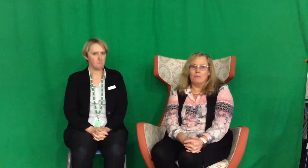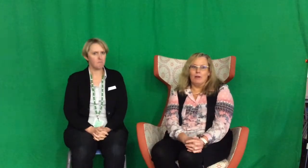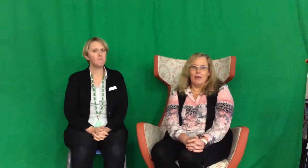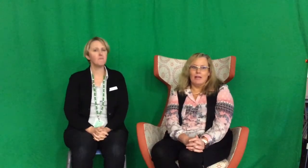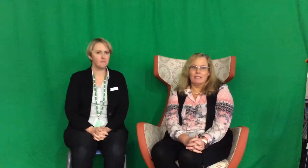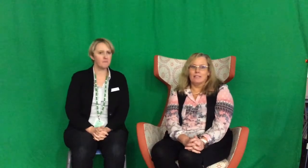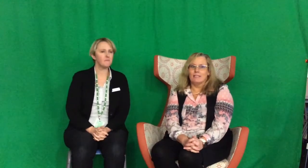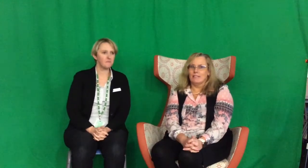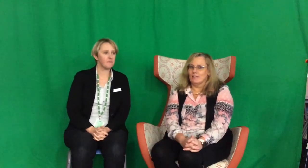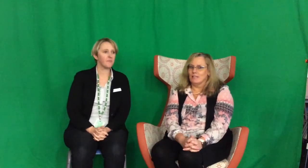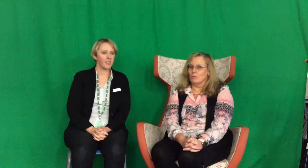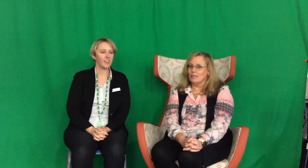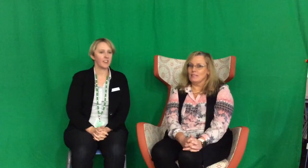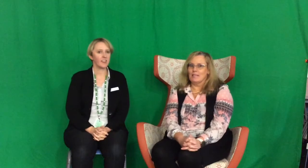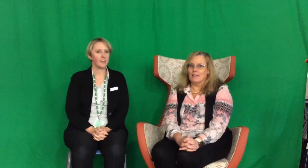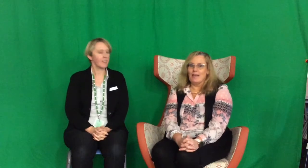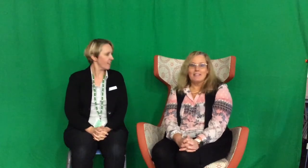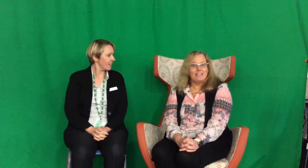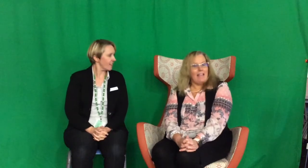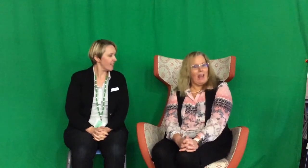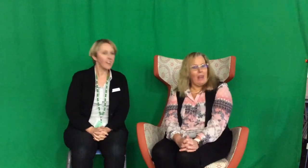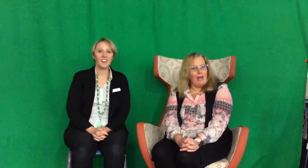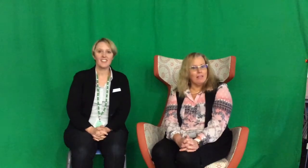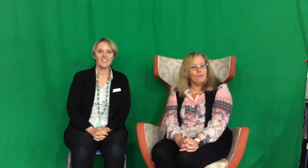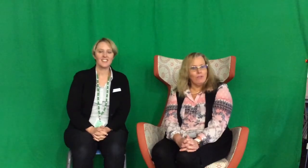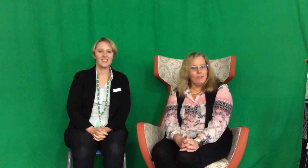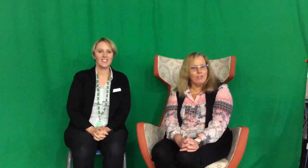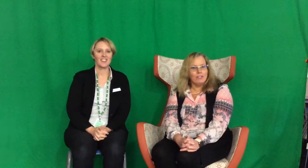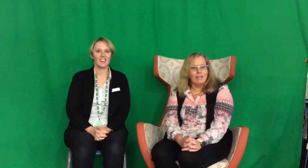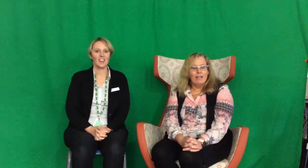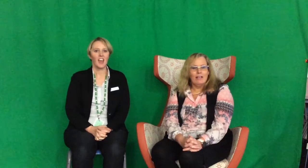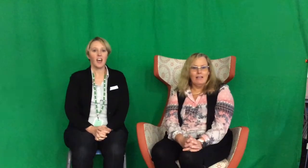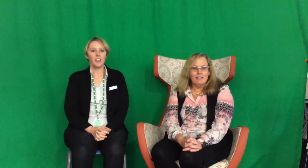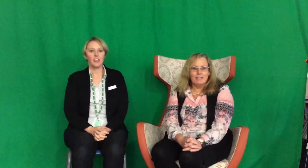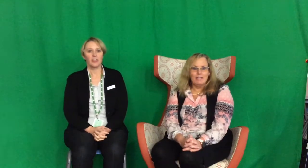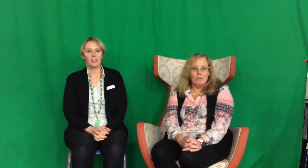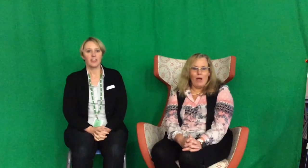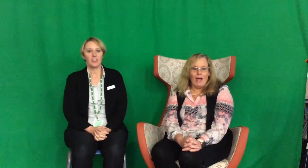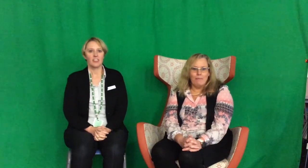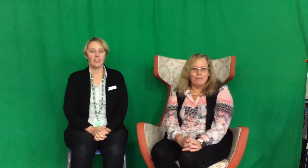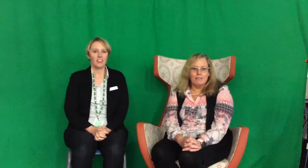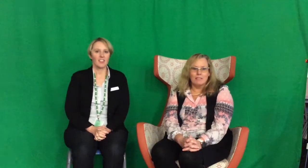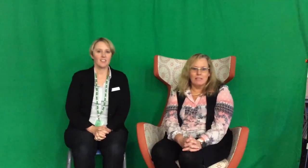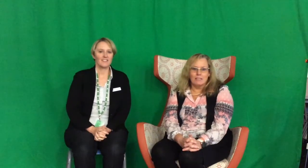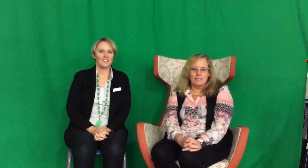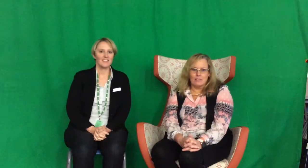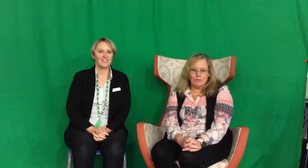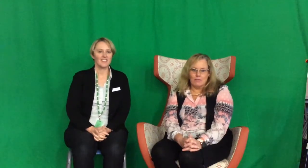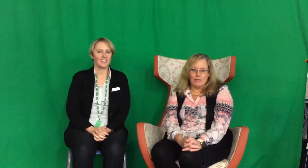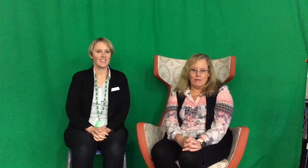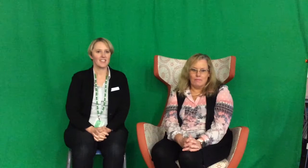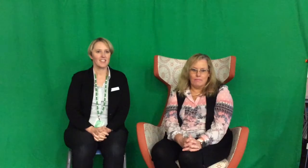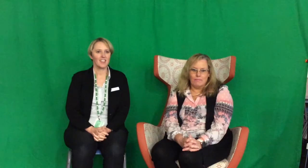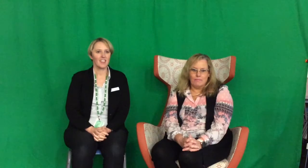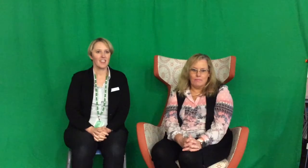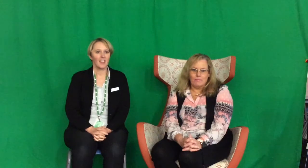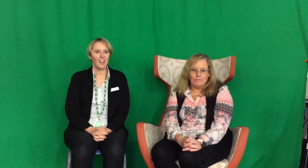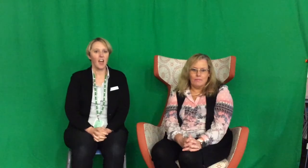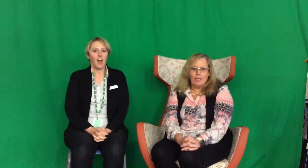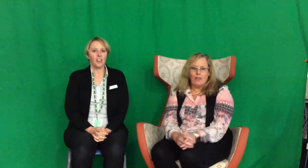Nice and bright. Yes. Well, let's sing. That is our last verse. Let's sing what happens in summertime.